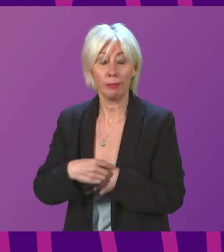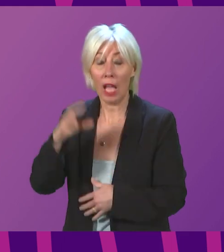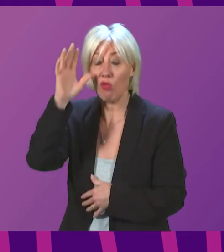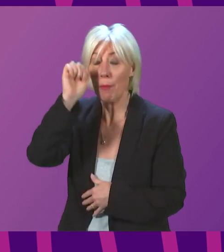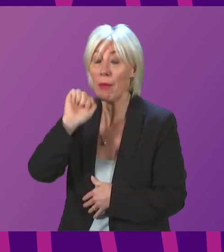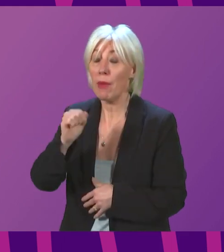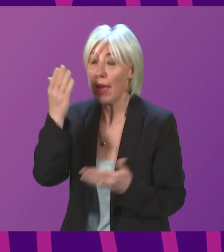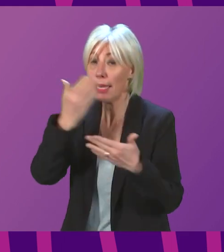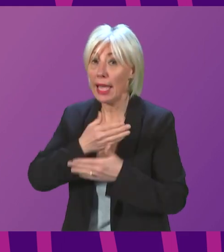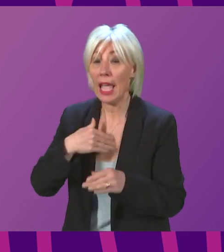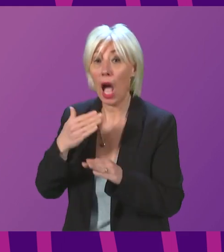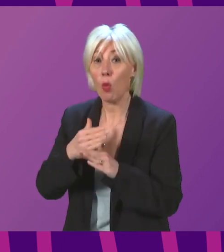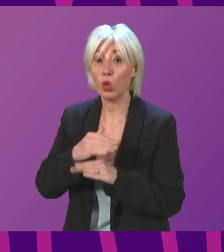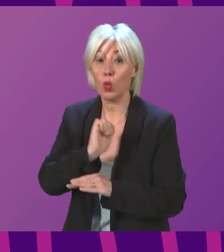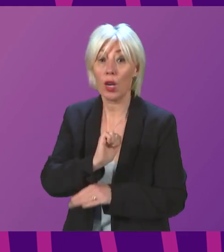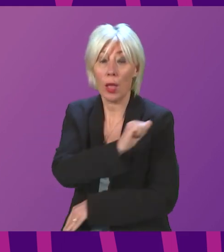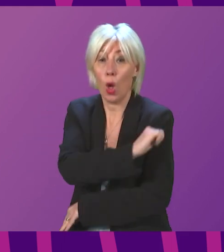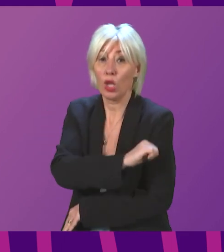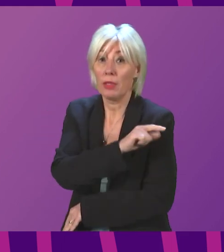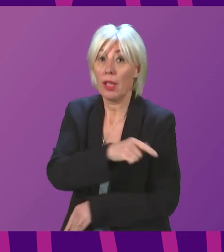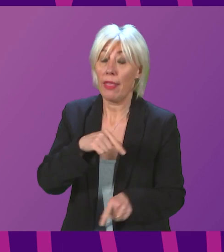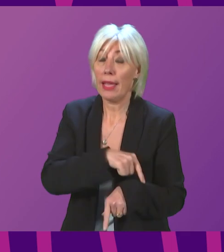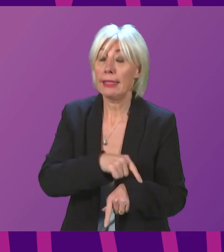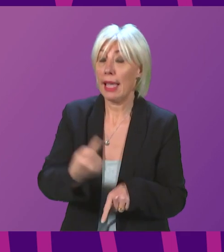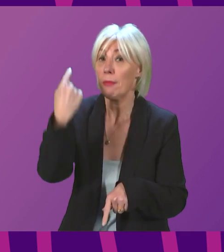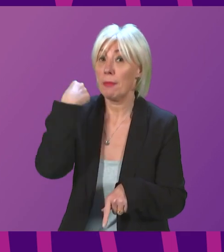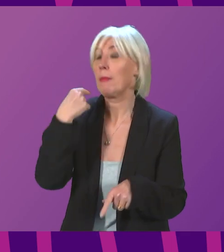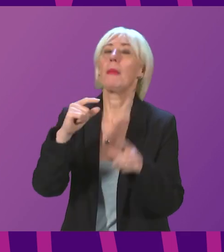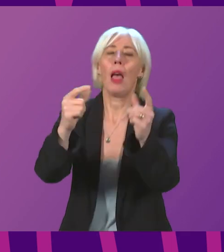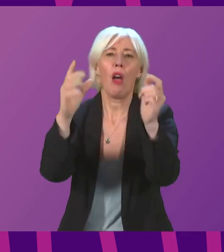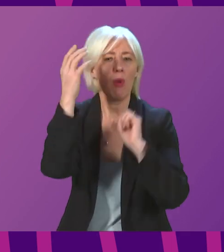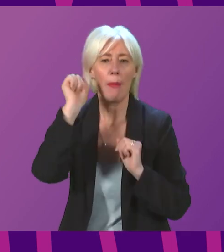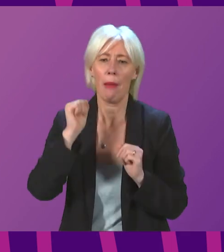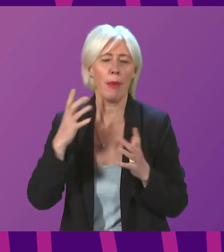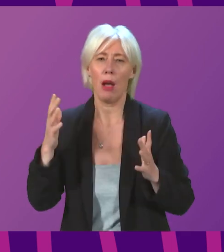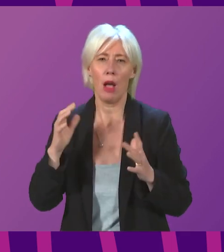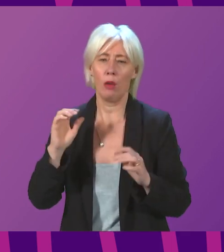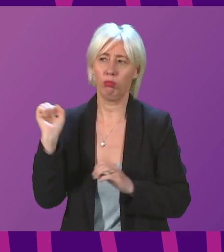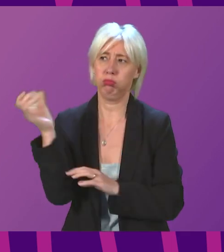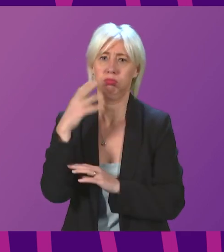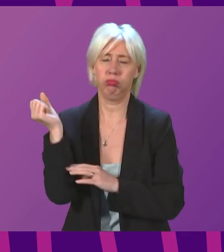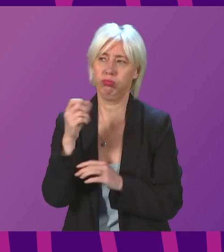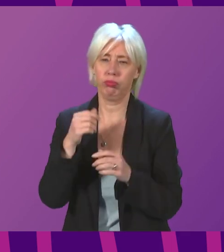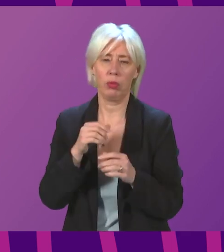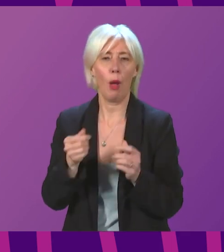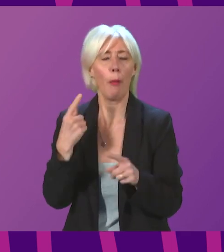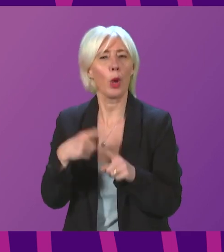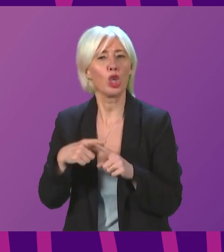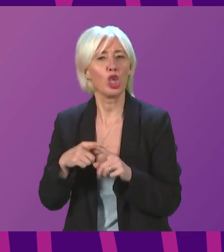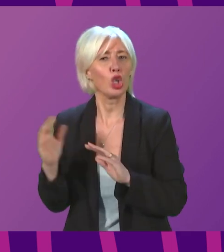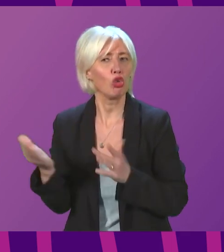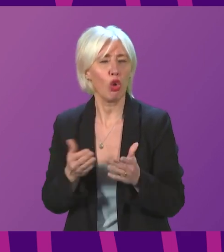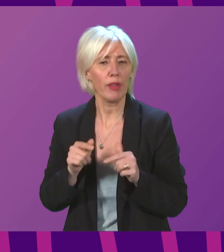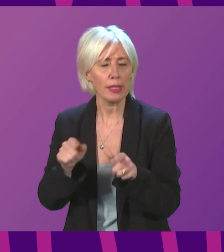well as I was working in D'Friesland-Galloway Royal Infirmary at the time, and I remember the huge emergency service response. Will the First Minister